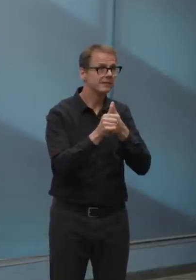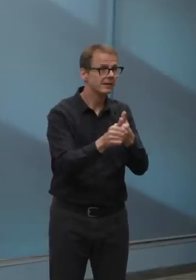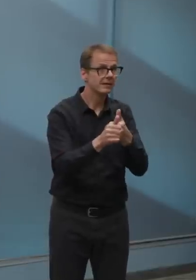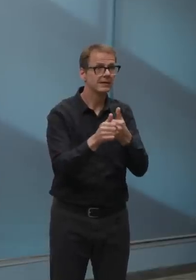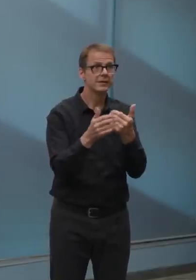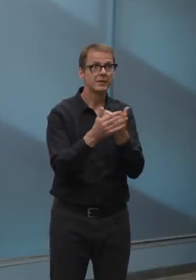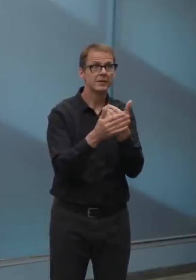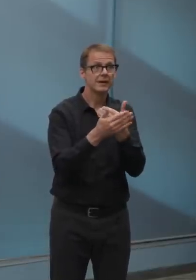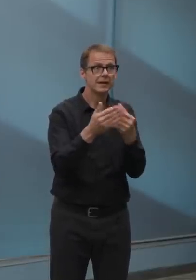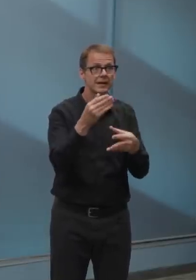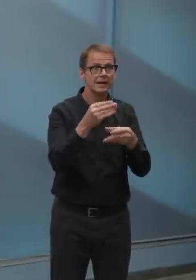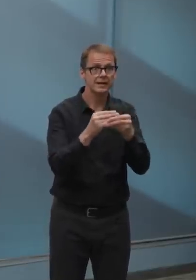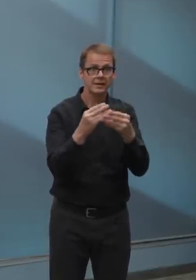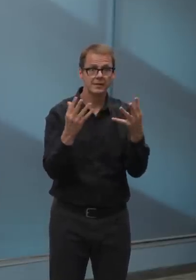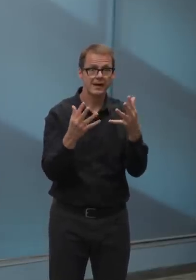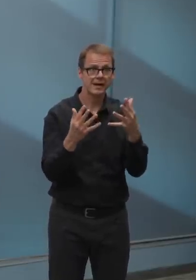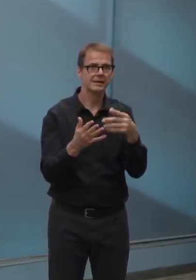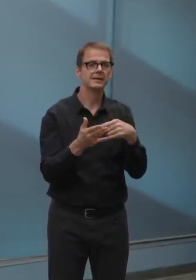province.